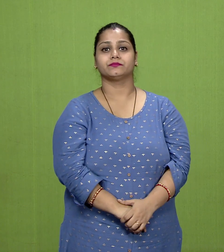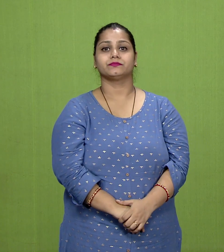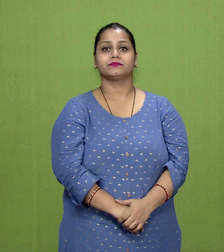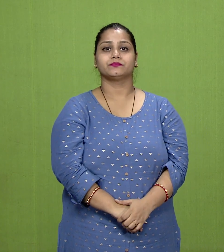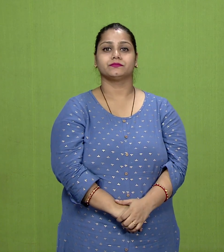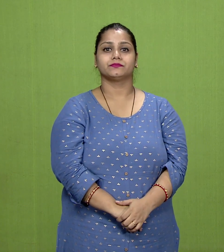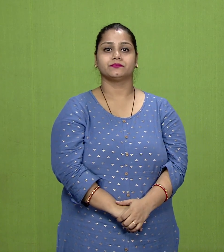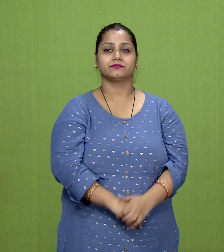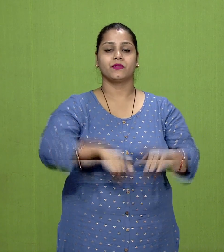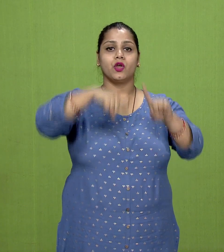Koshala